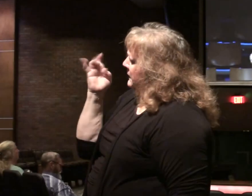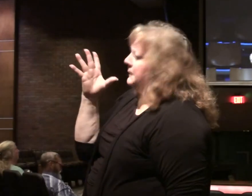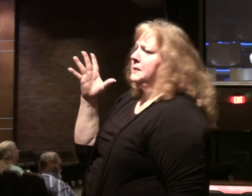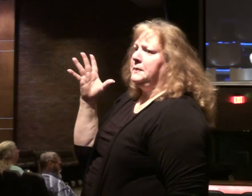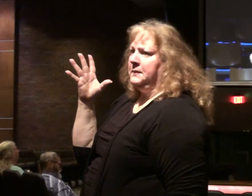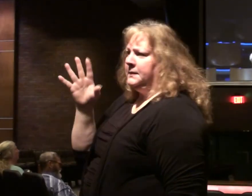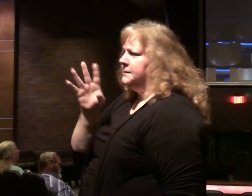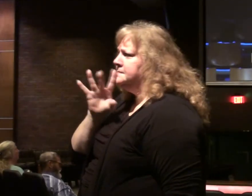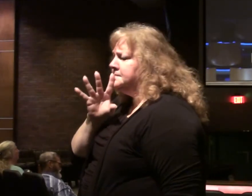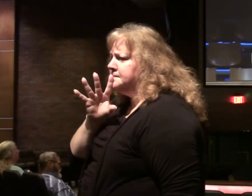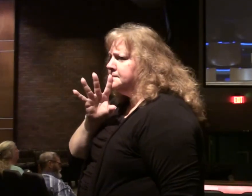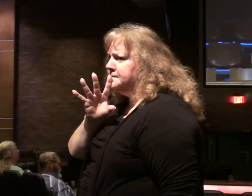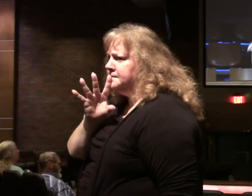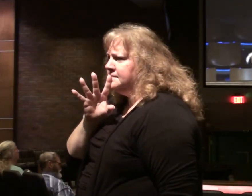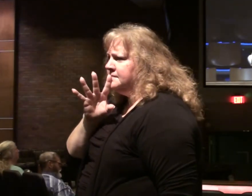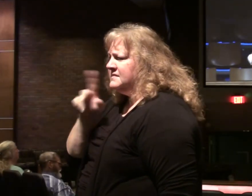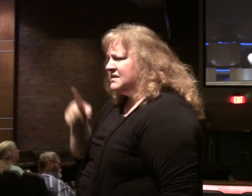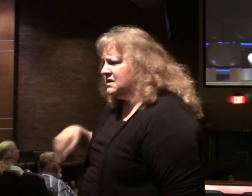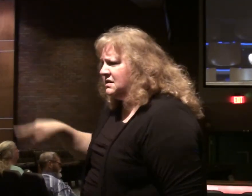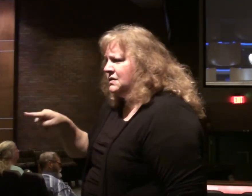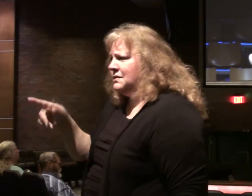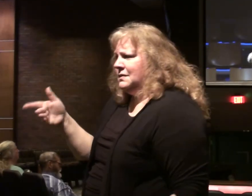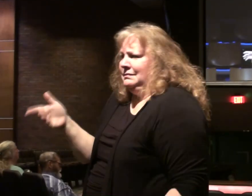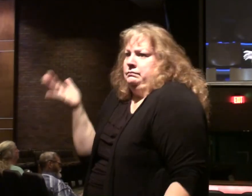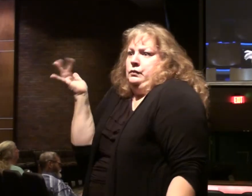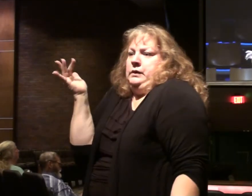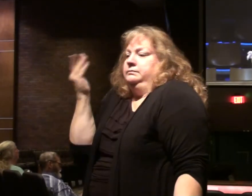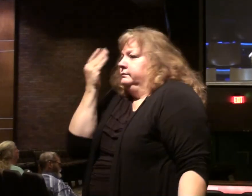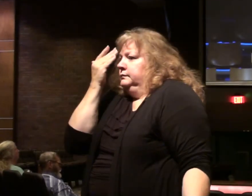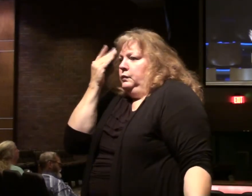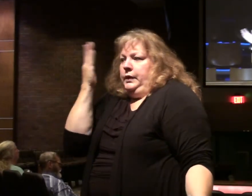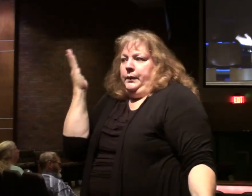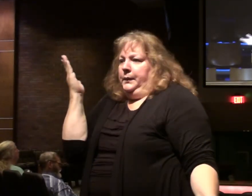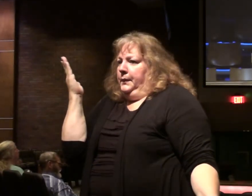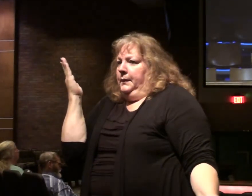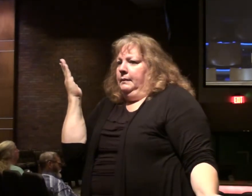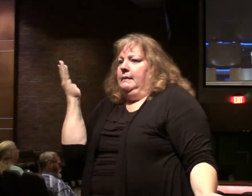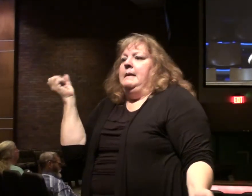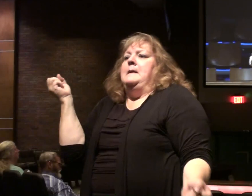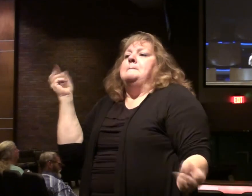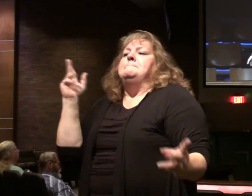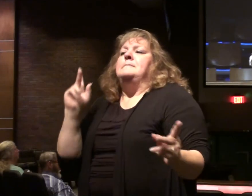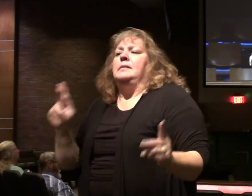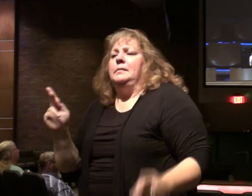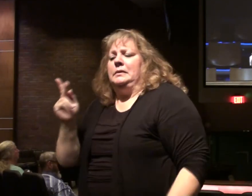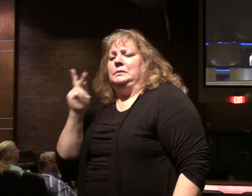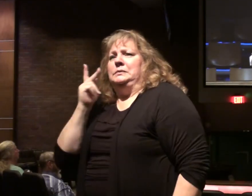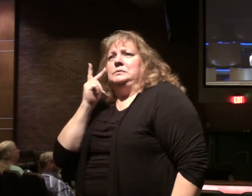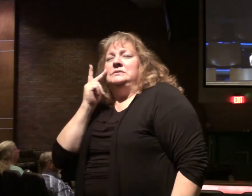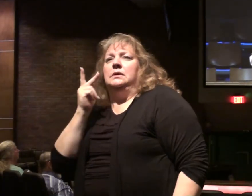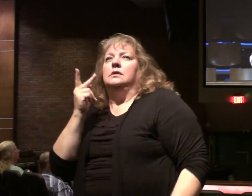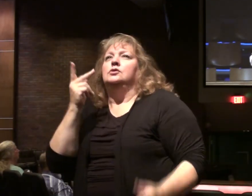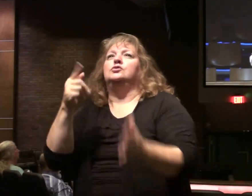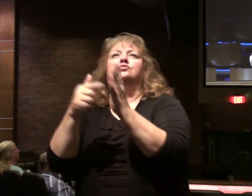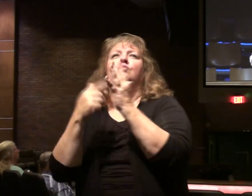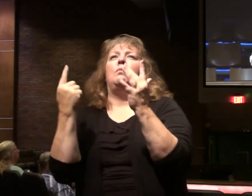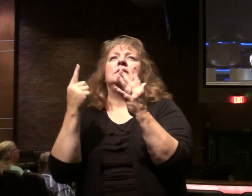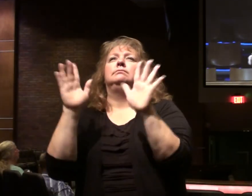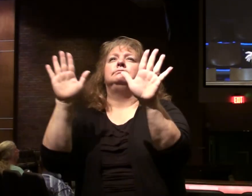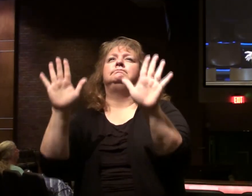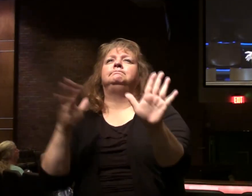them. You know, why are all these people here? We don't know all of them. But many of people are there just to see a miracle show.